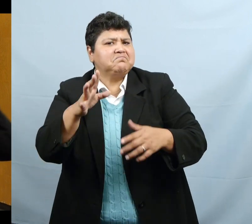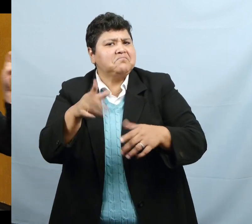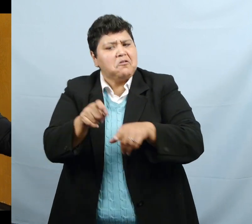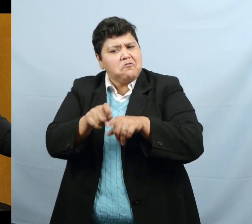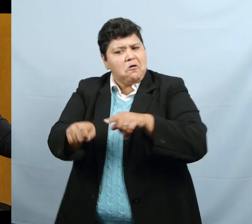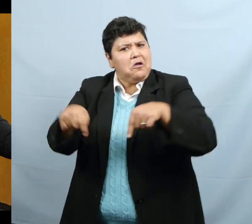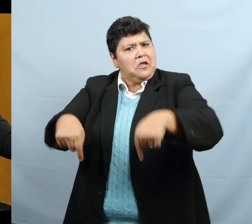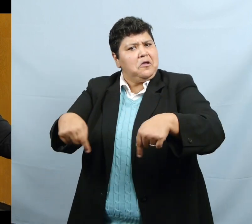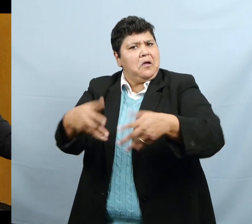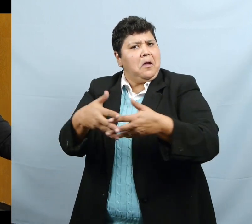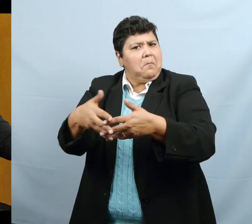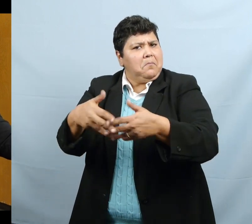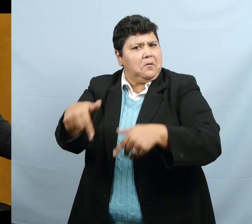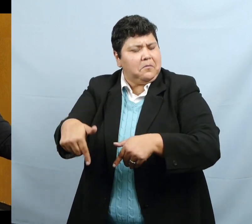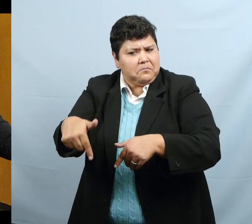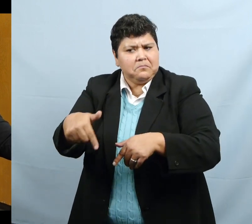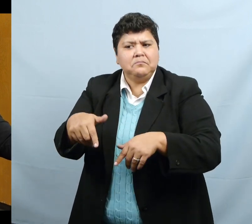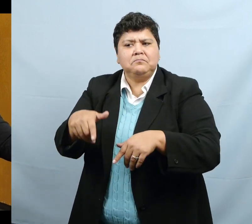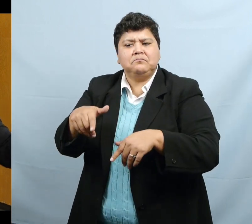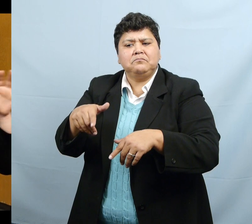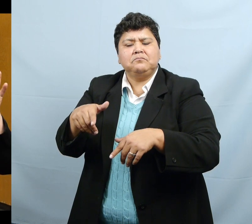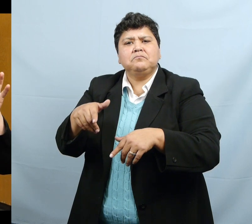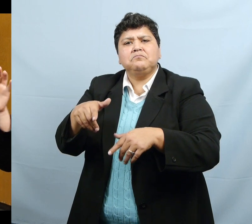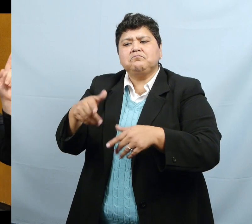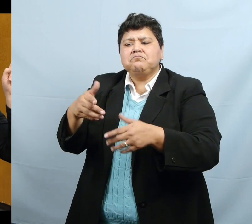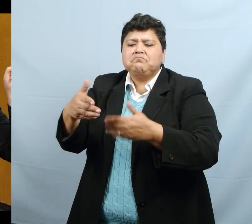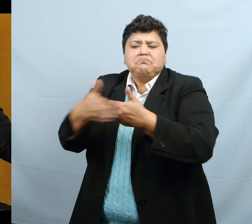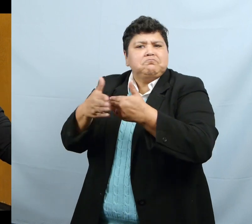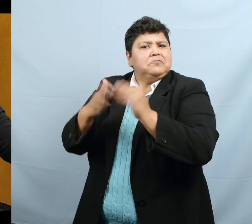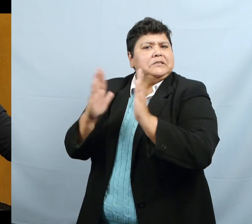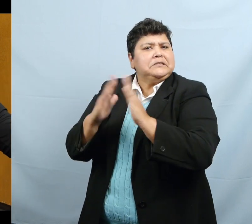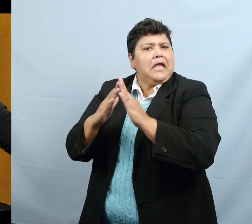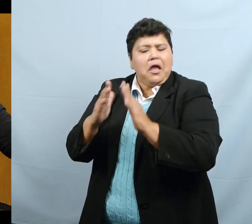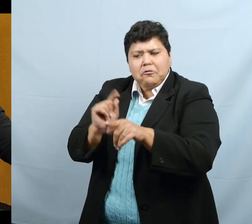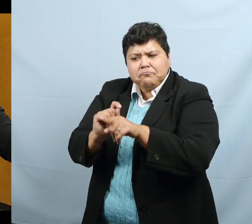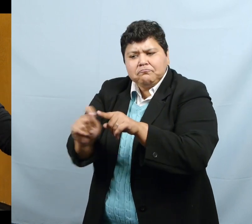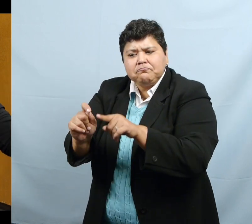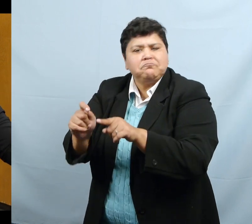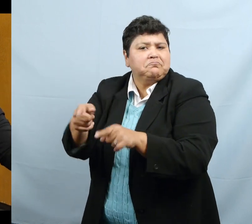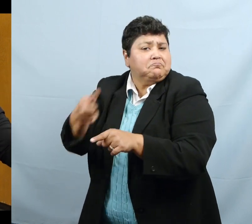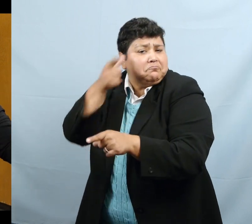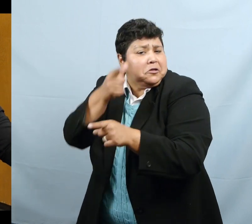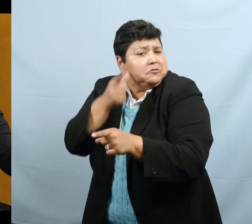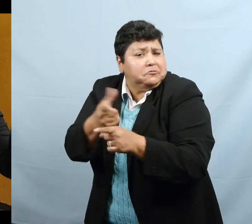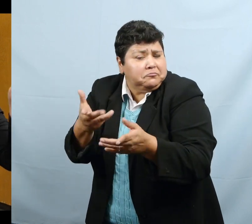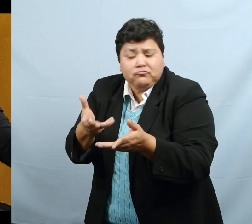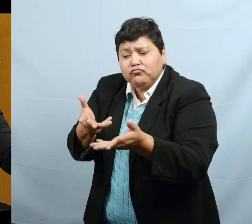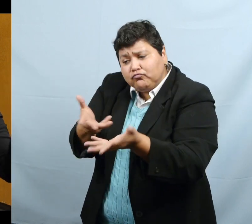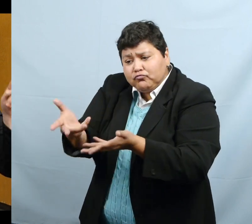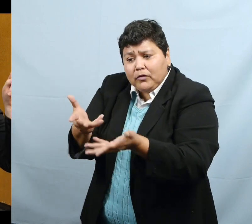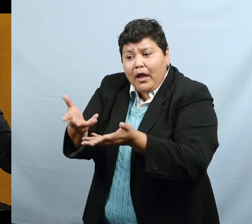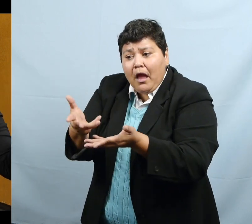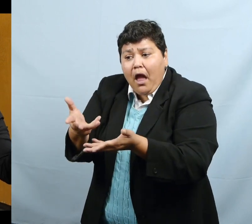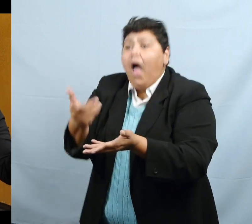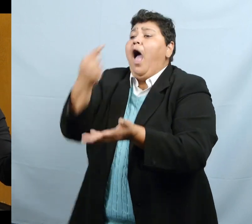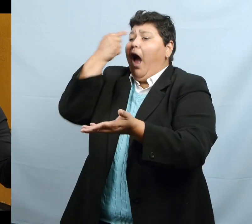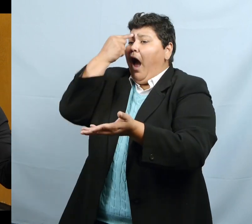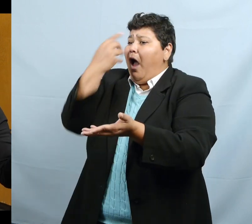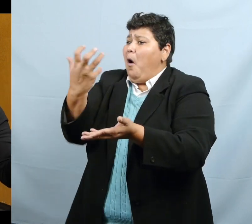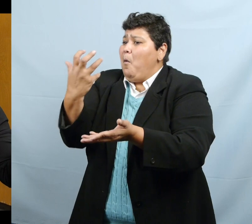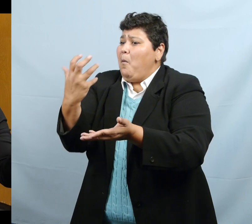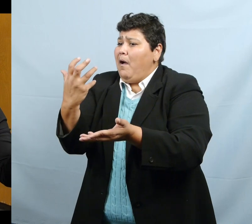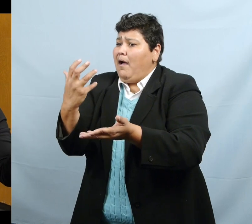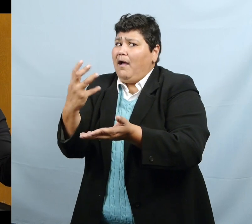want to call mom who is somewhere else. So they have this going conversation that goes really